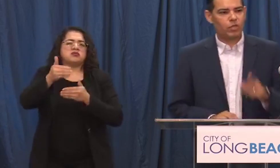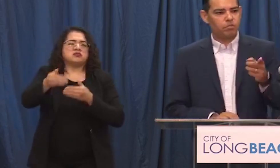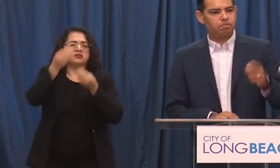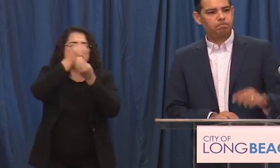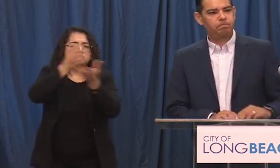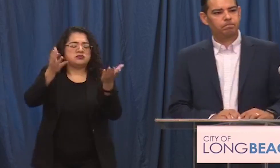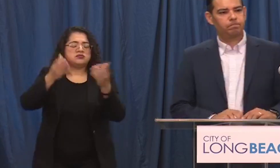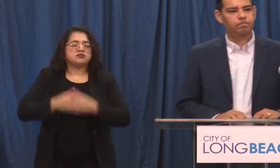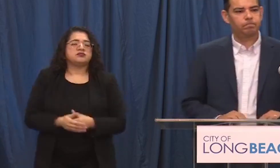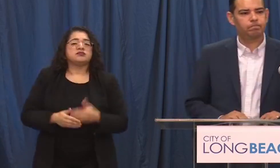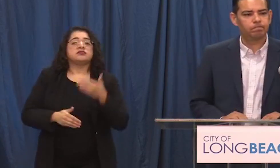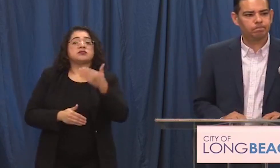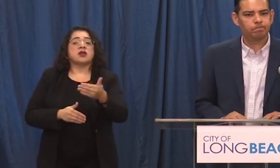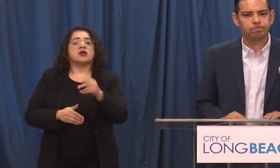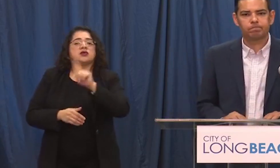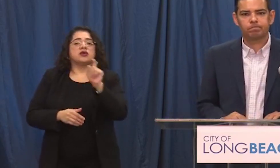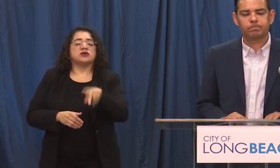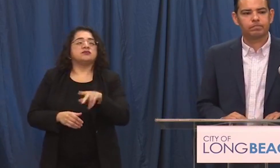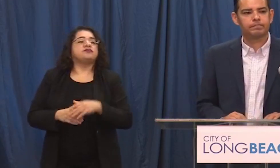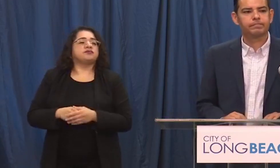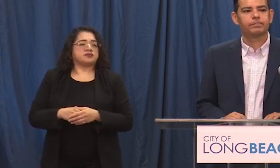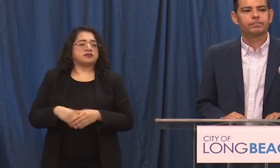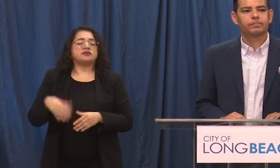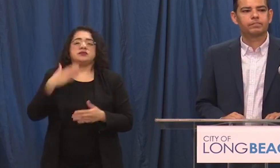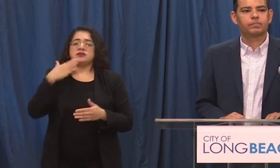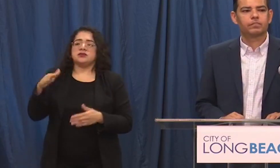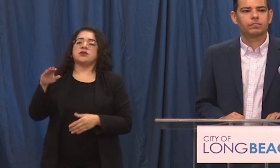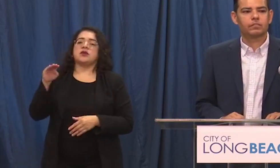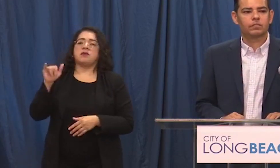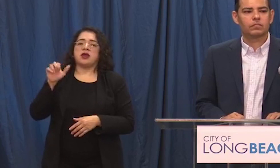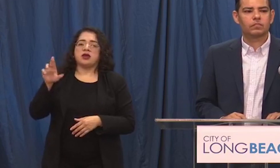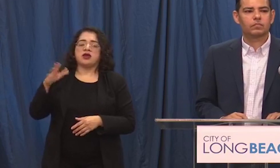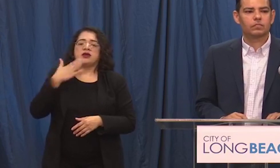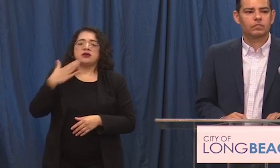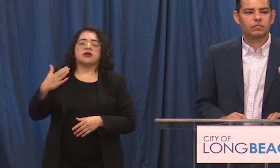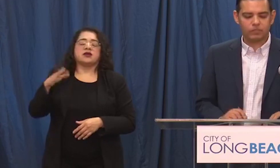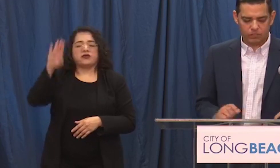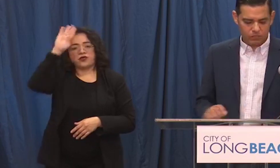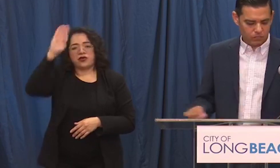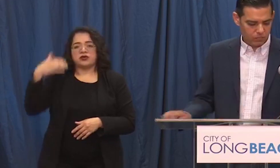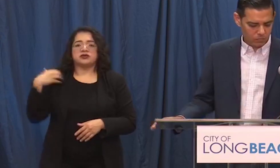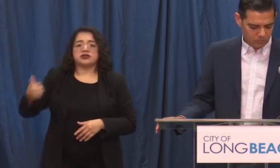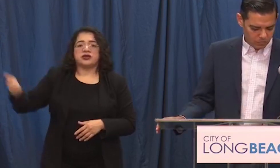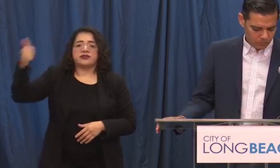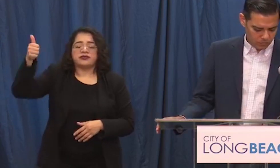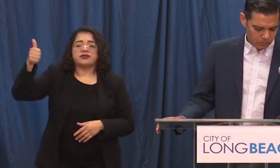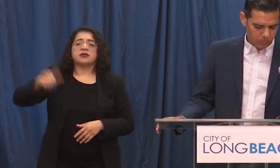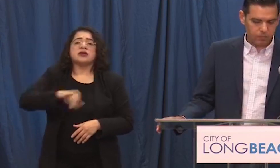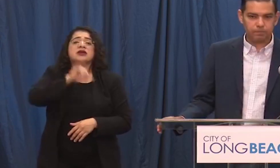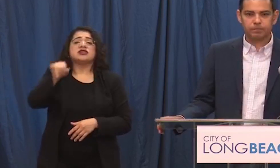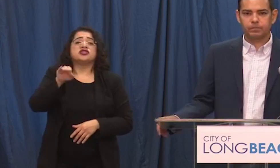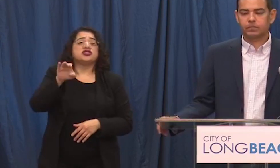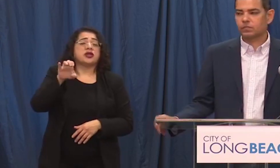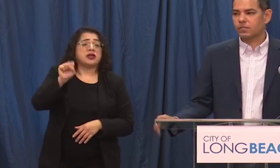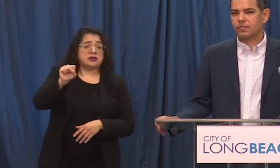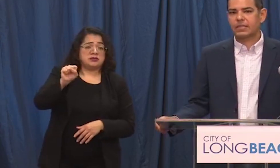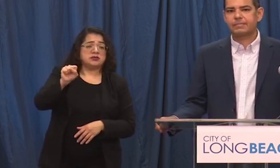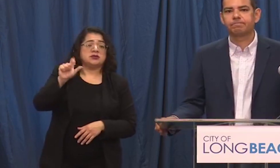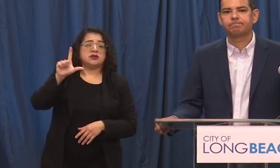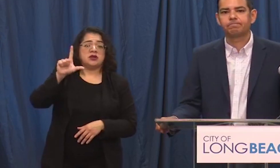next question thank you mr mayor thank you fire chief the next question is from james from the los andes times go ahead james